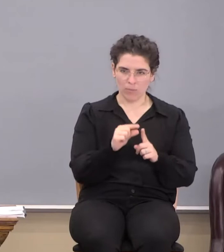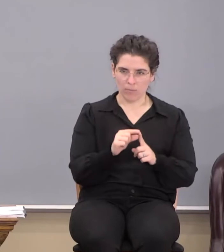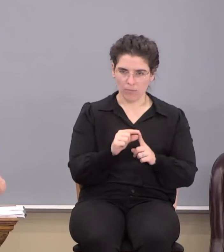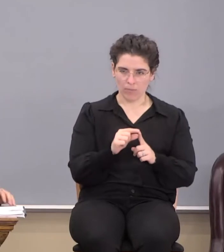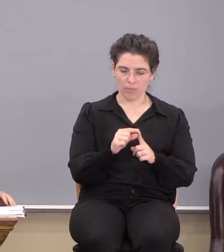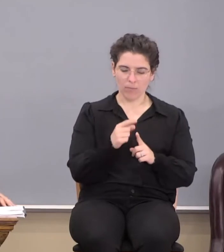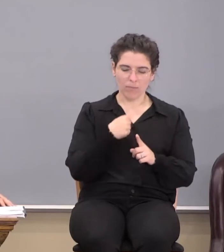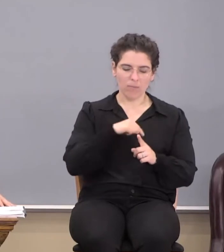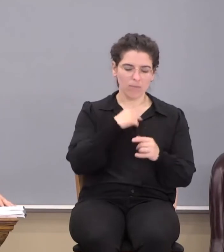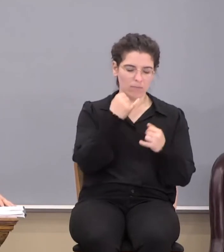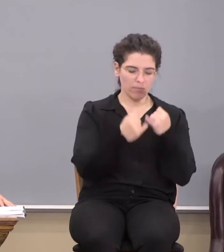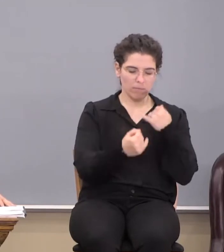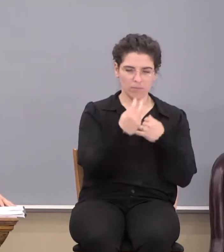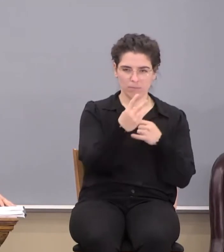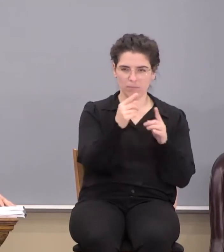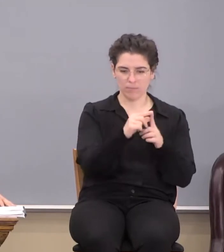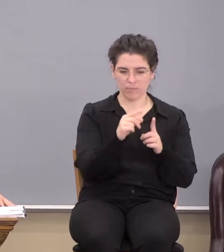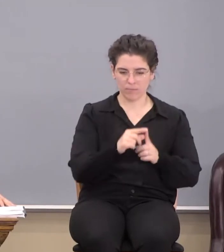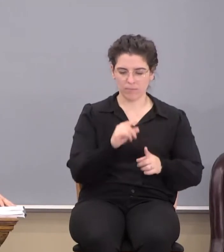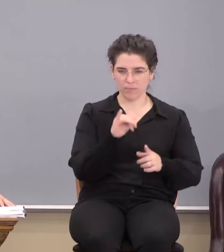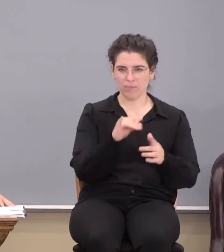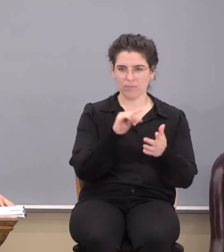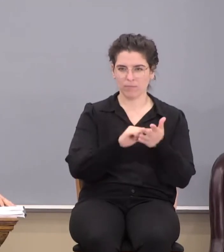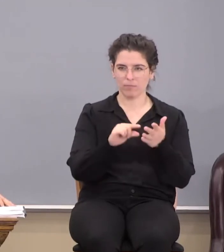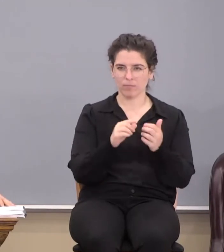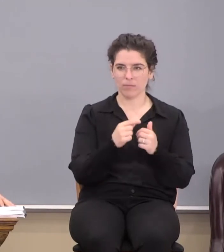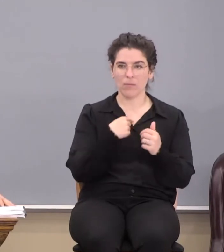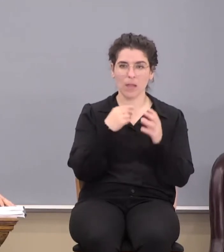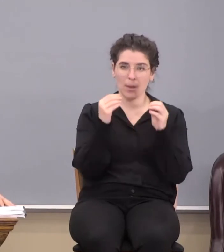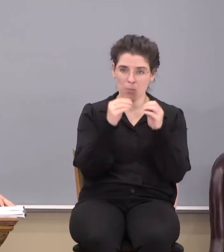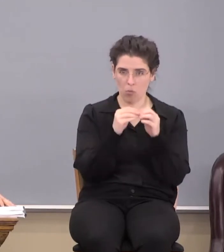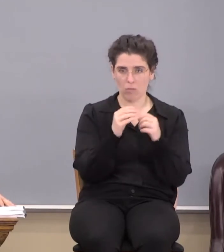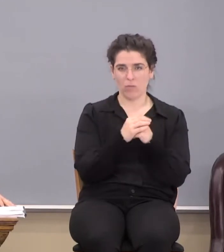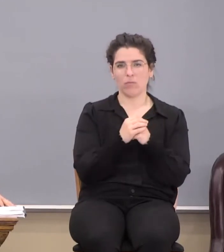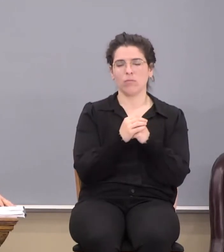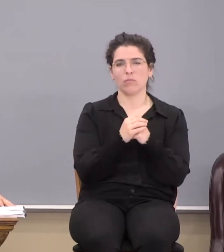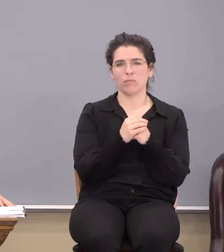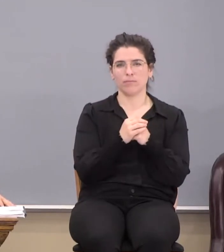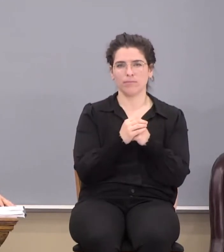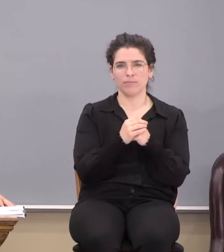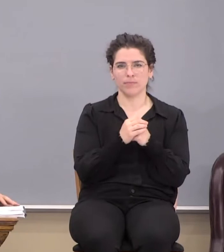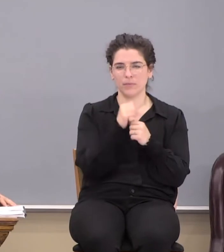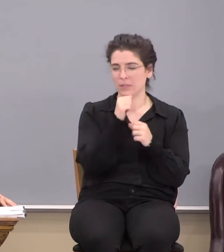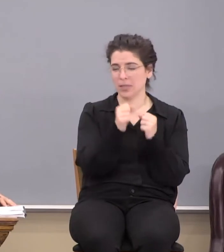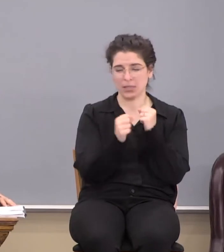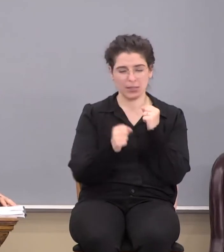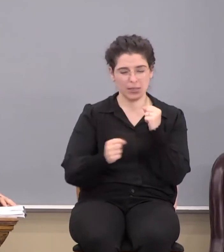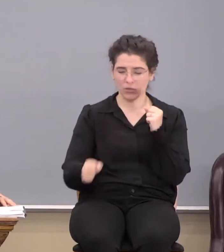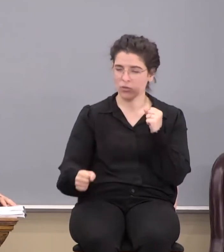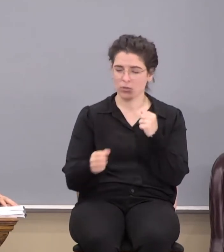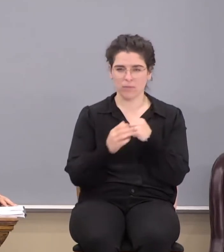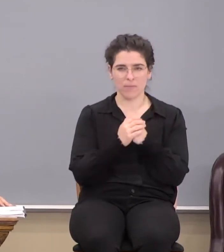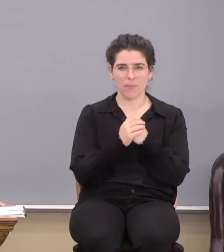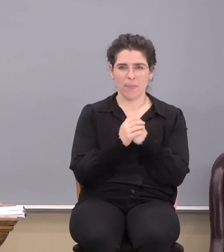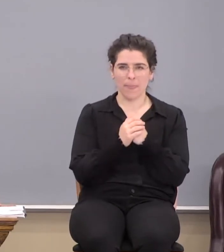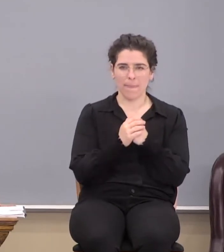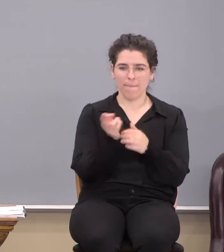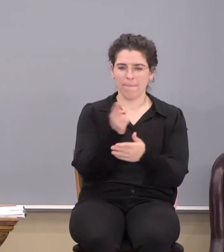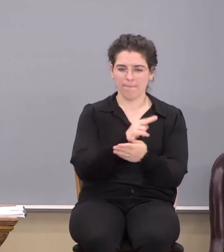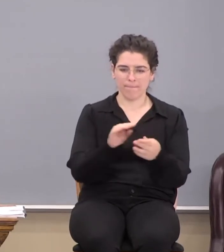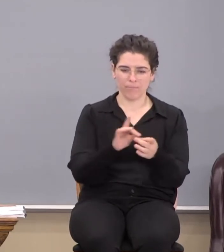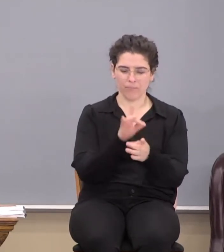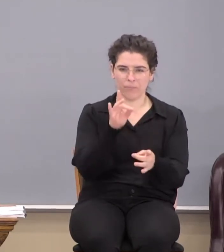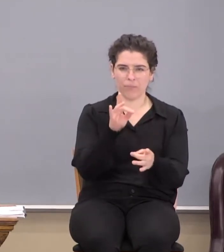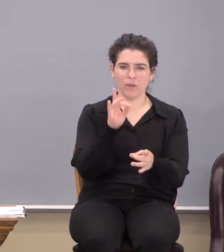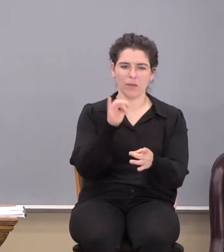Where are the last two words of that verse? Hide more. He's not exaggerating, friends. The Holy Spirit